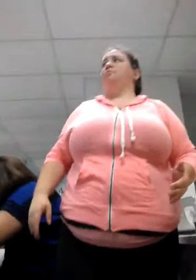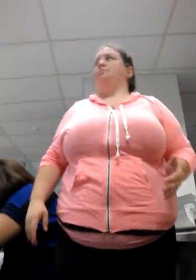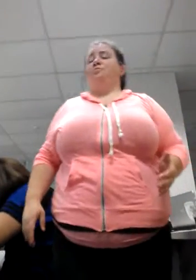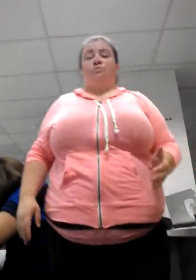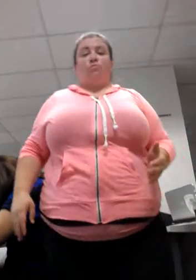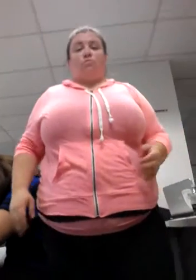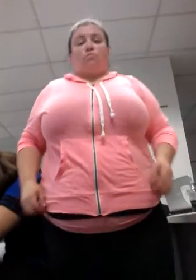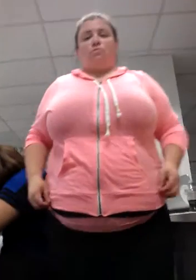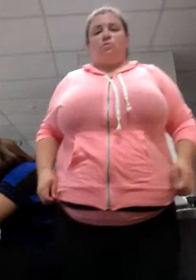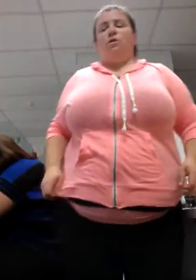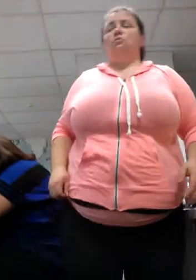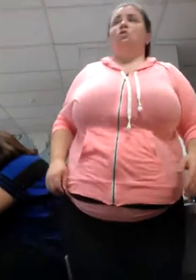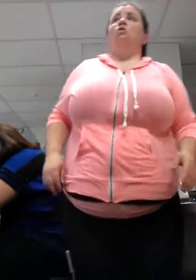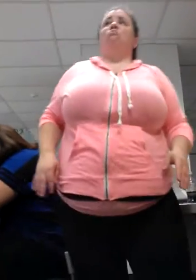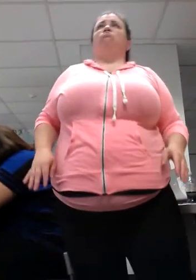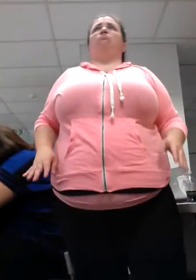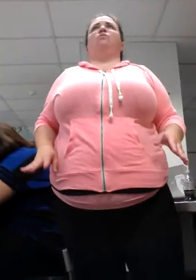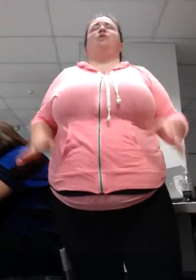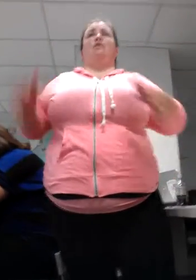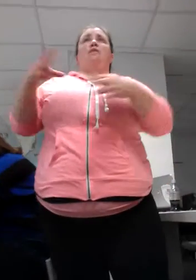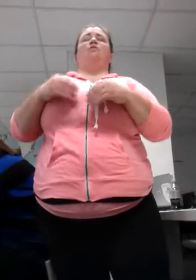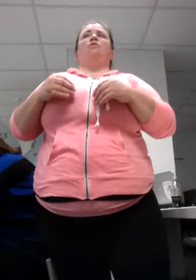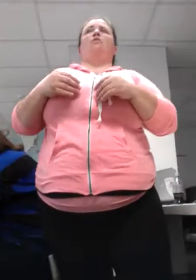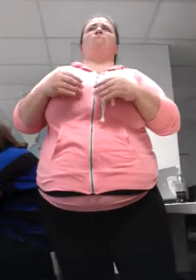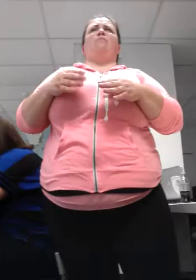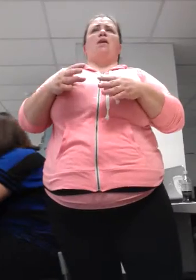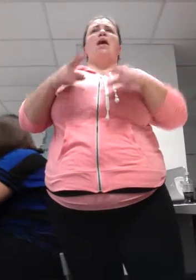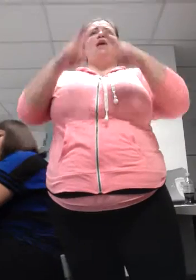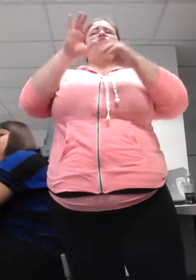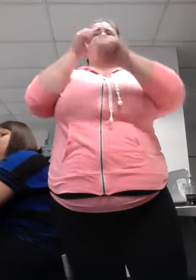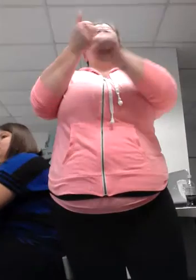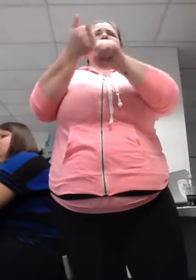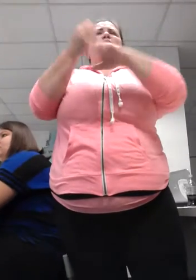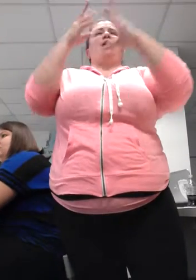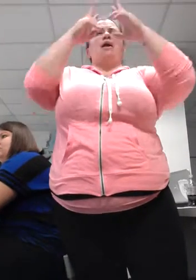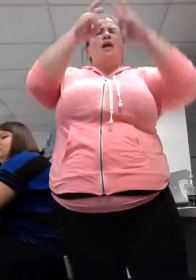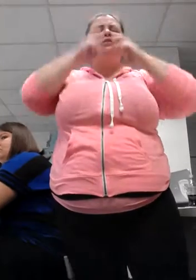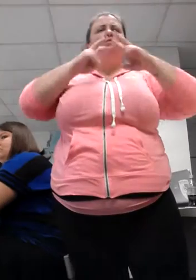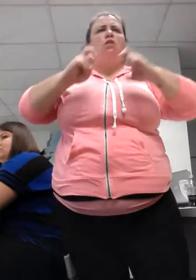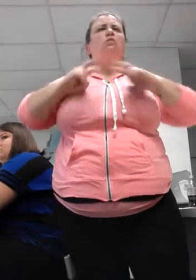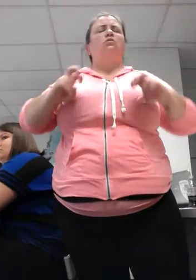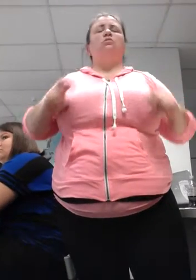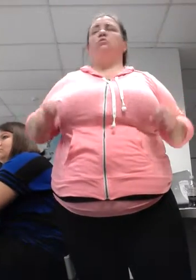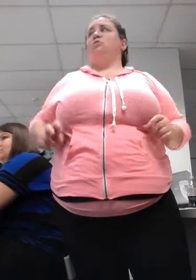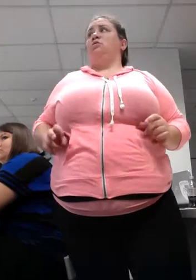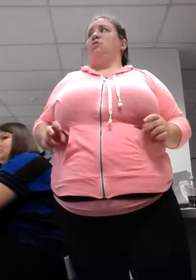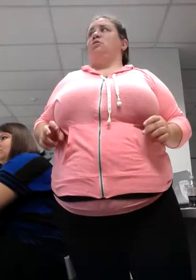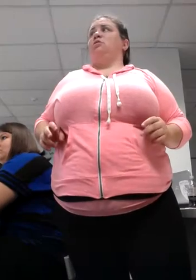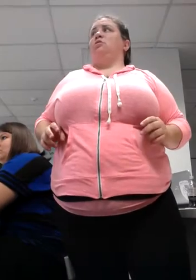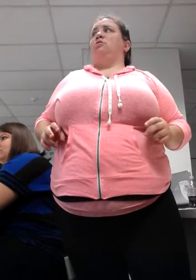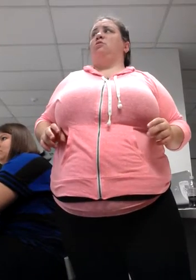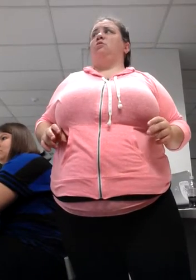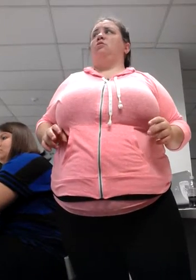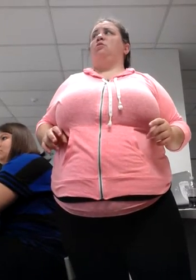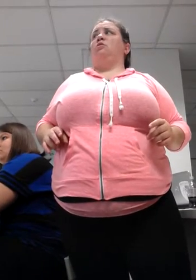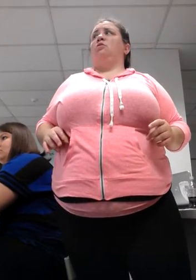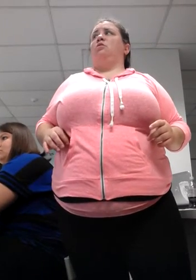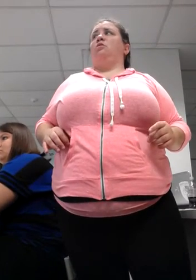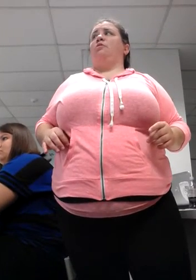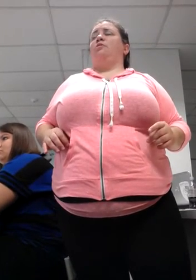us and yourself. As teachers or interpreter educators, I can't see what's going on in the black box